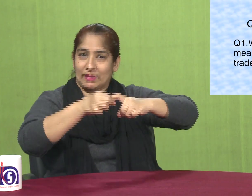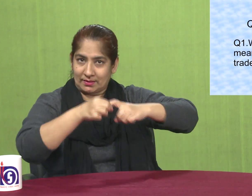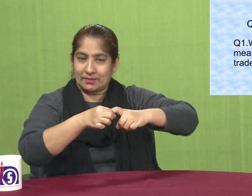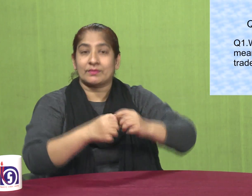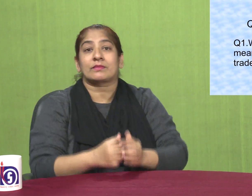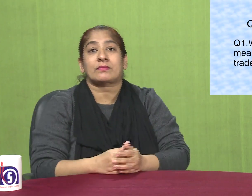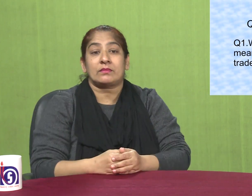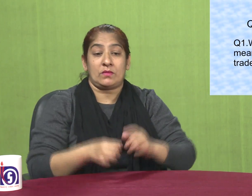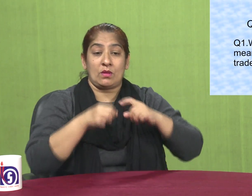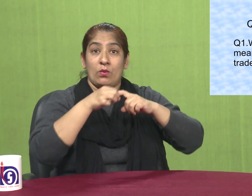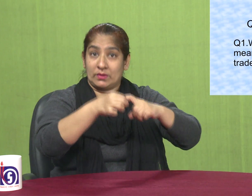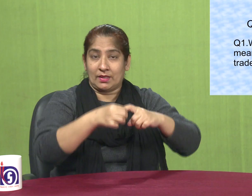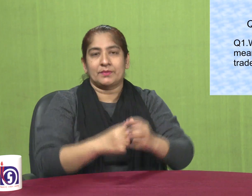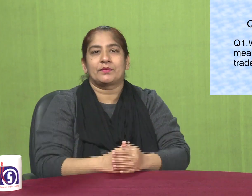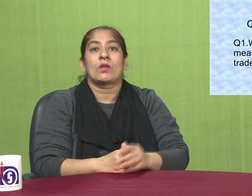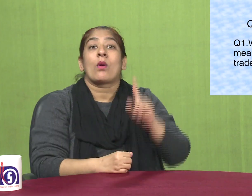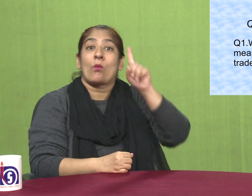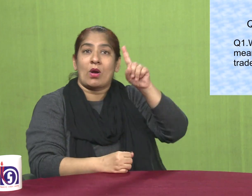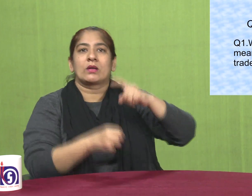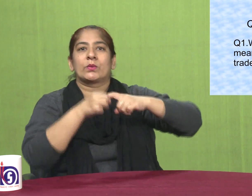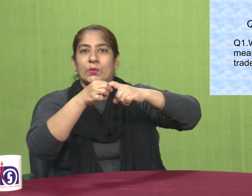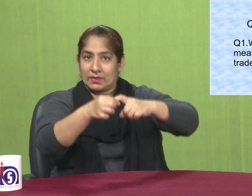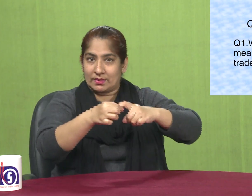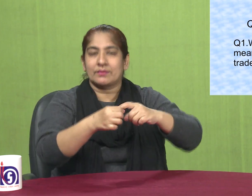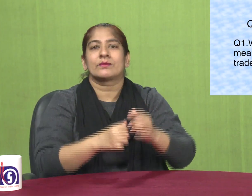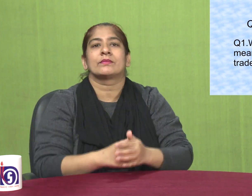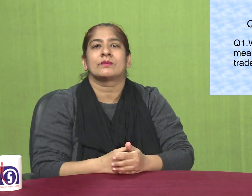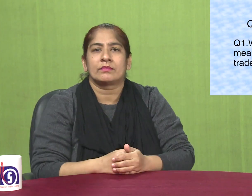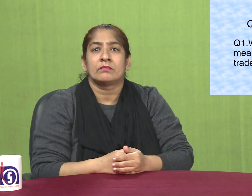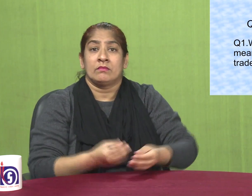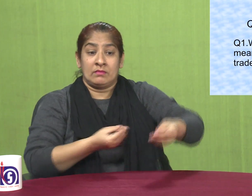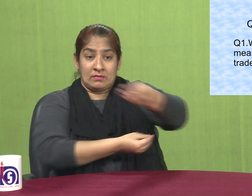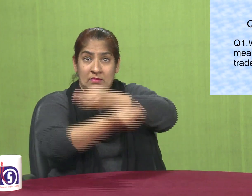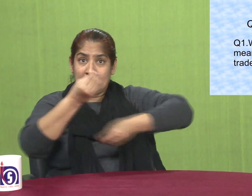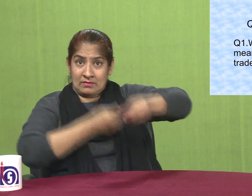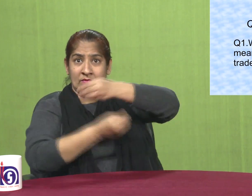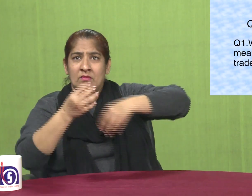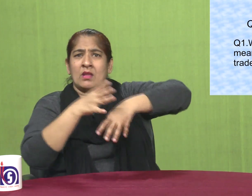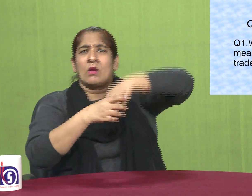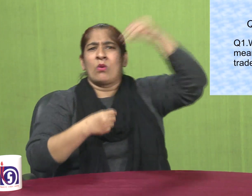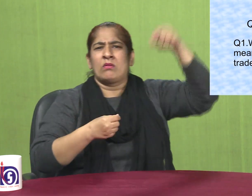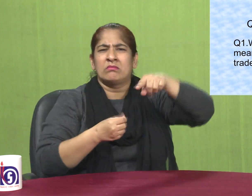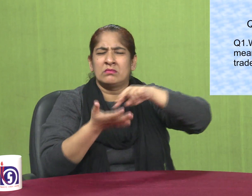question answers question number 1 what is the meaning of